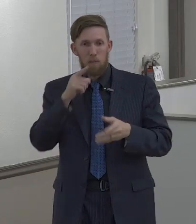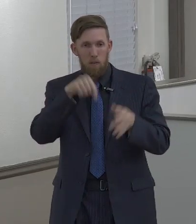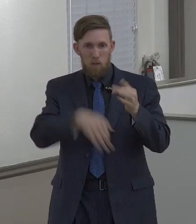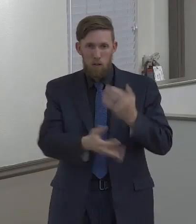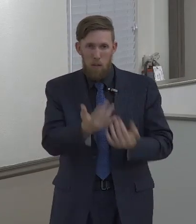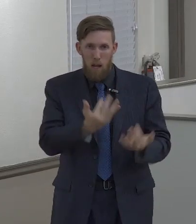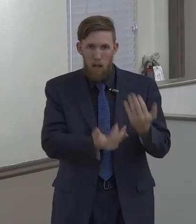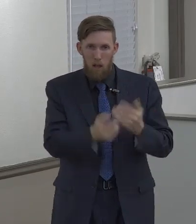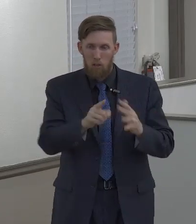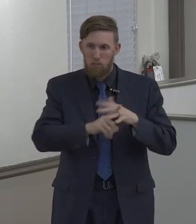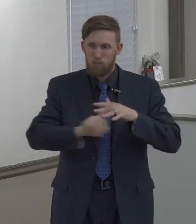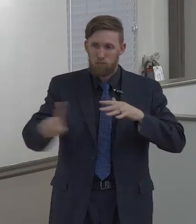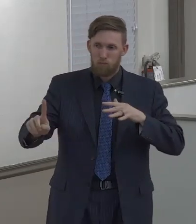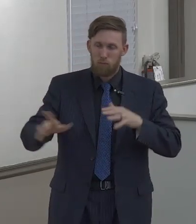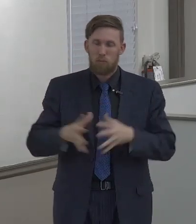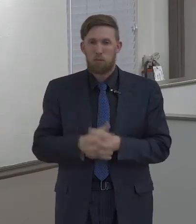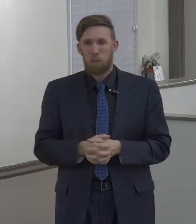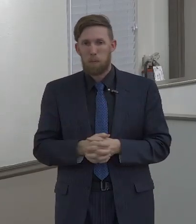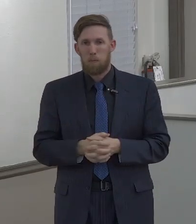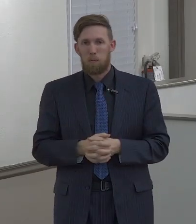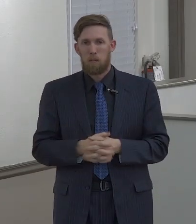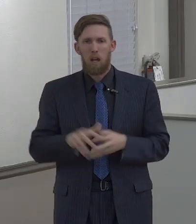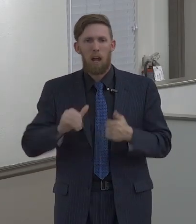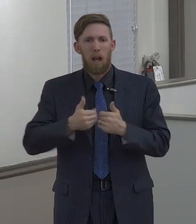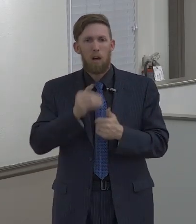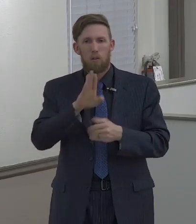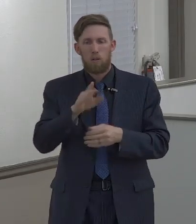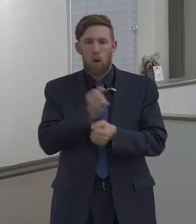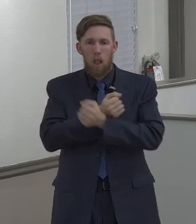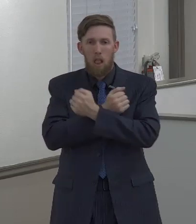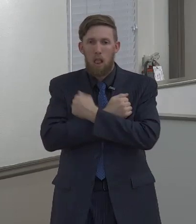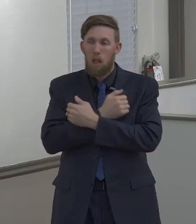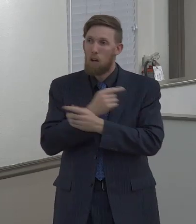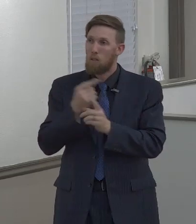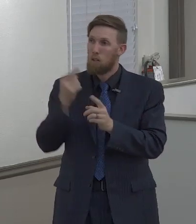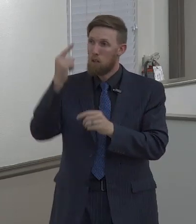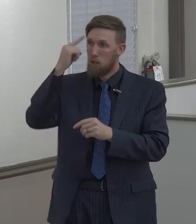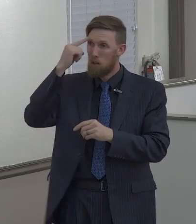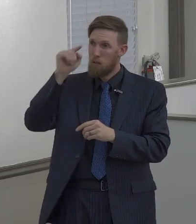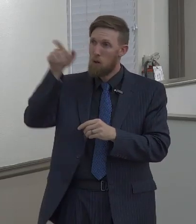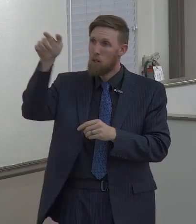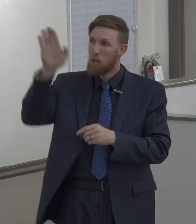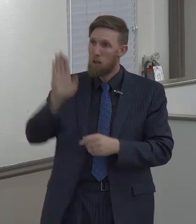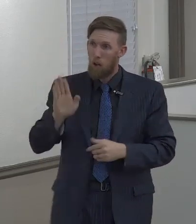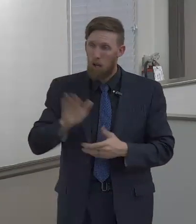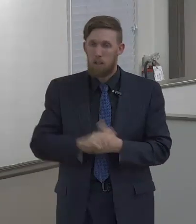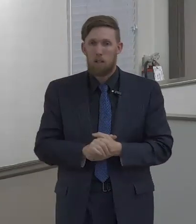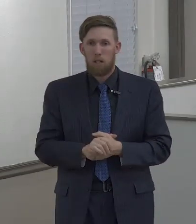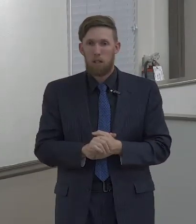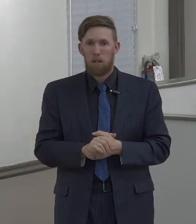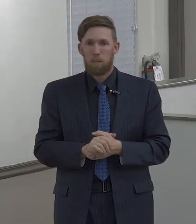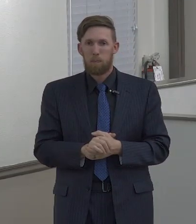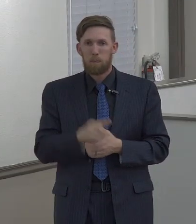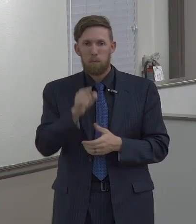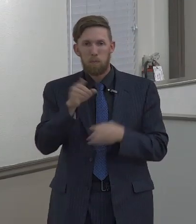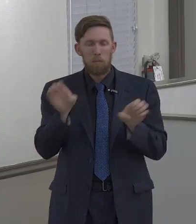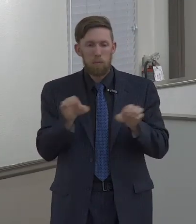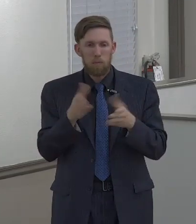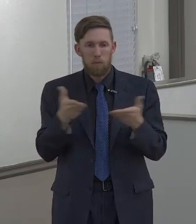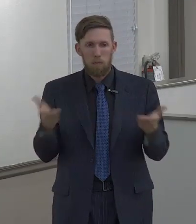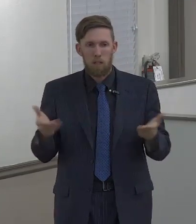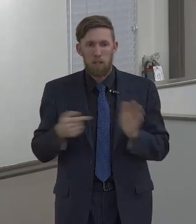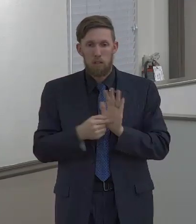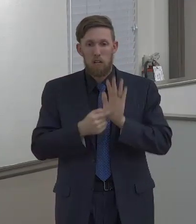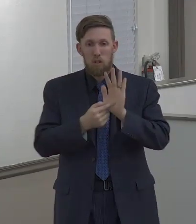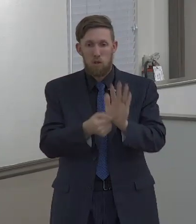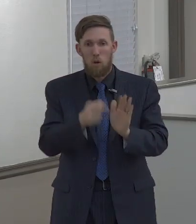are you lacking a genuine love for God is it demonstrable in your life are